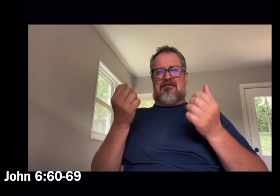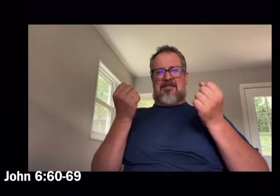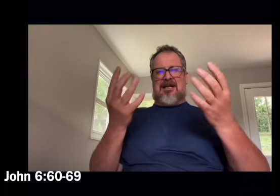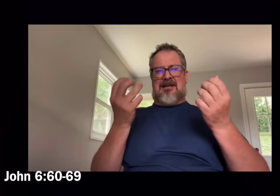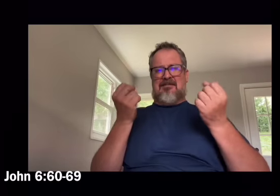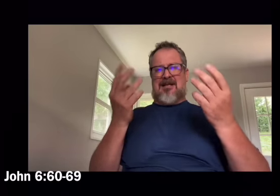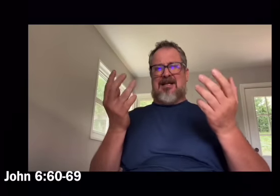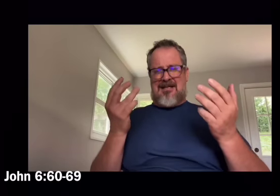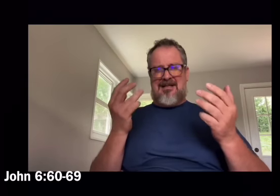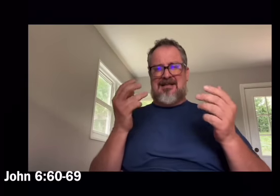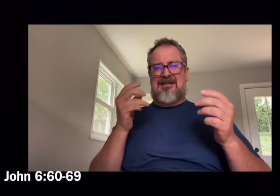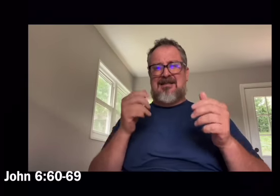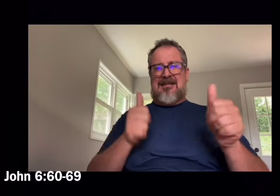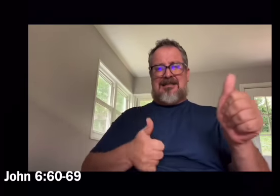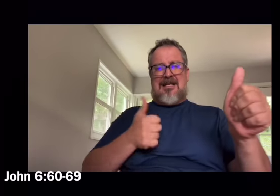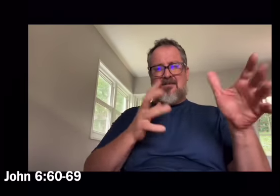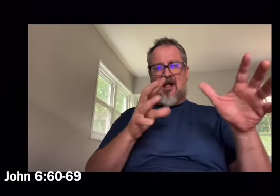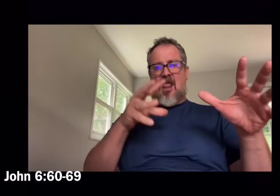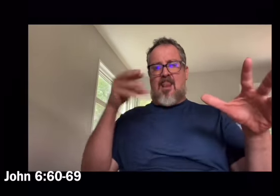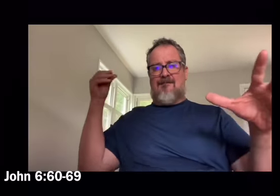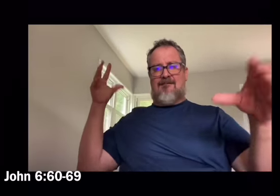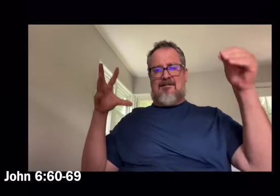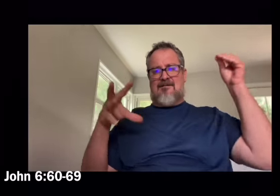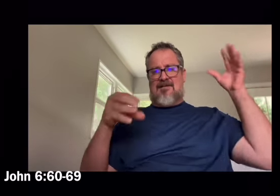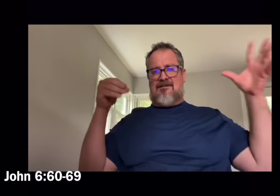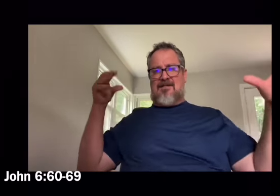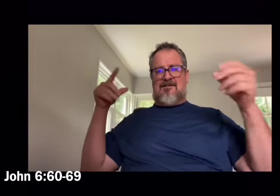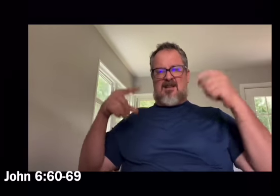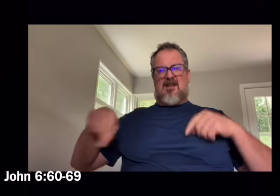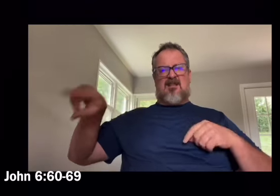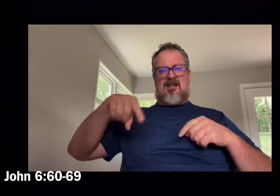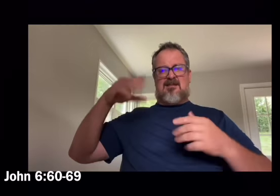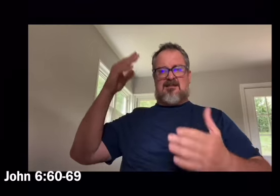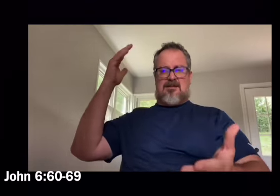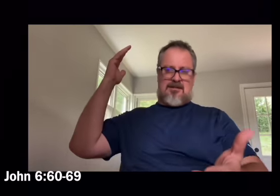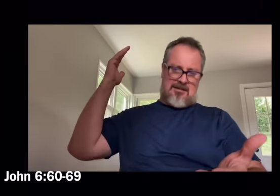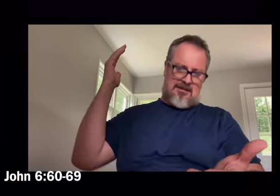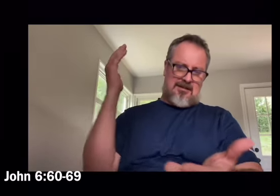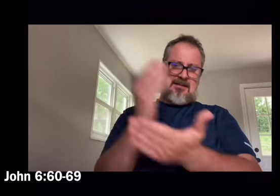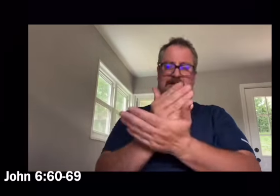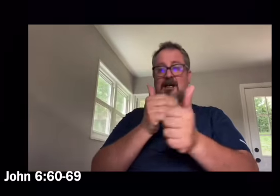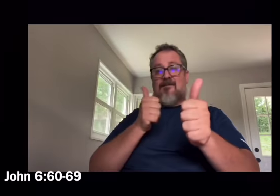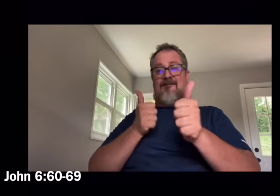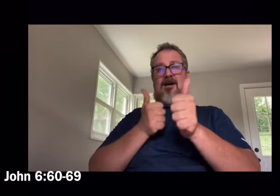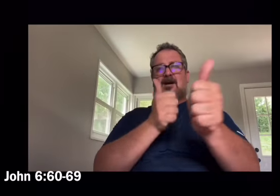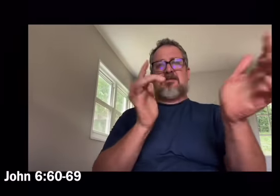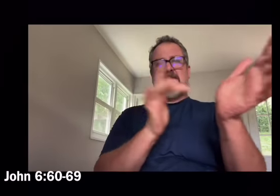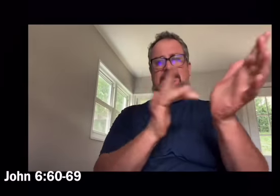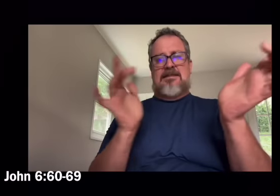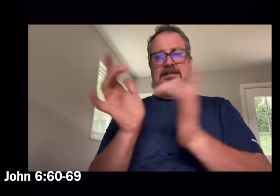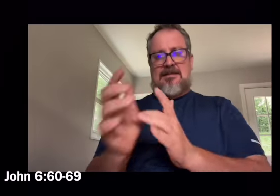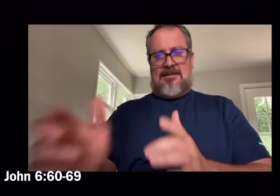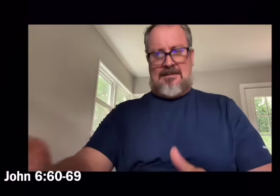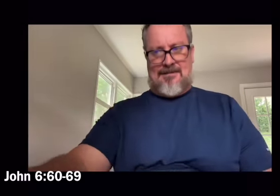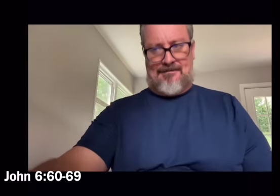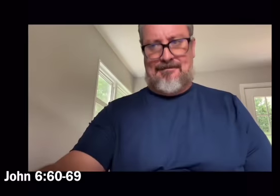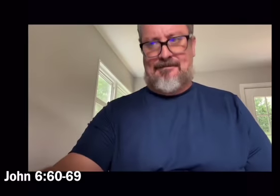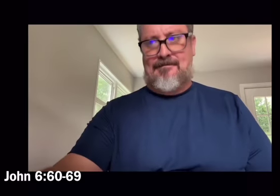As a result of this many of his disciples returned to their former way of life and no longer